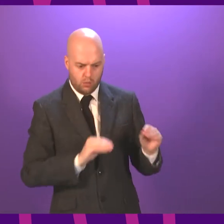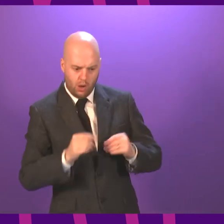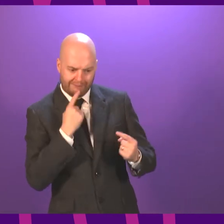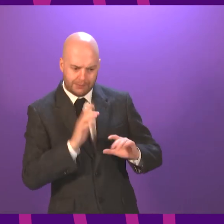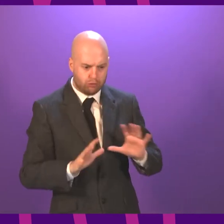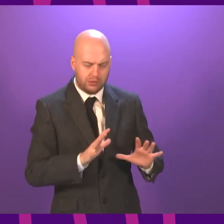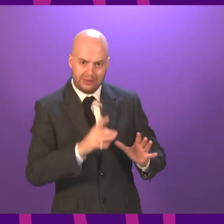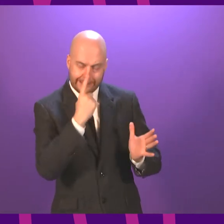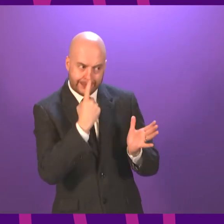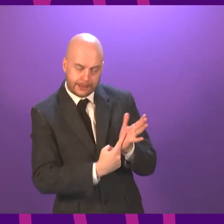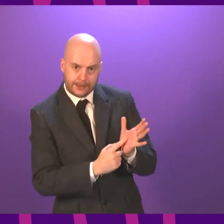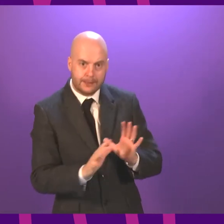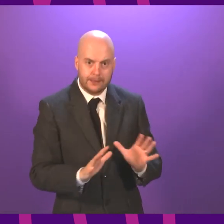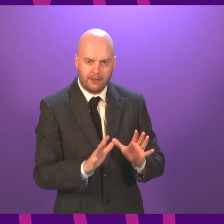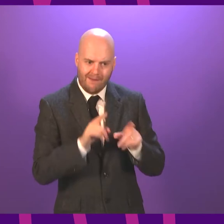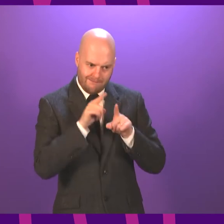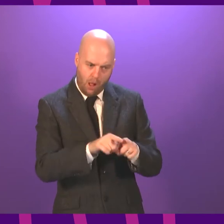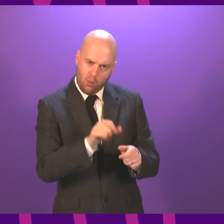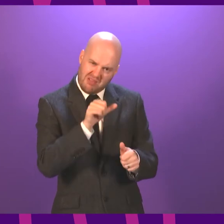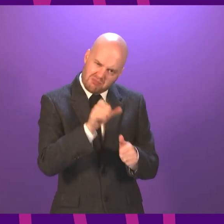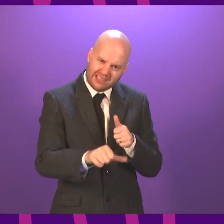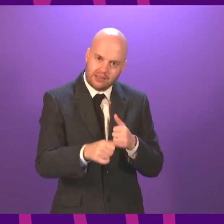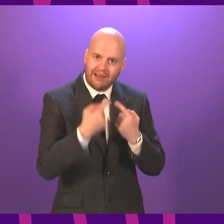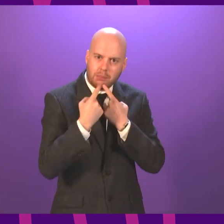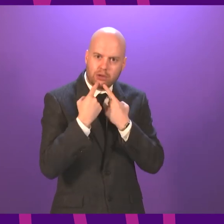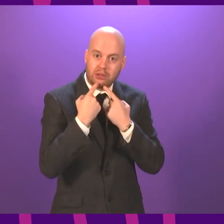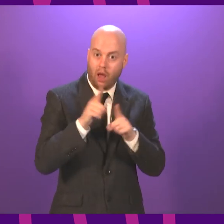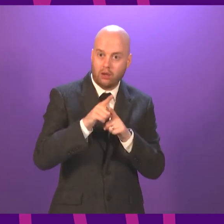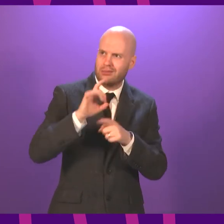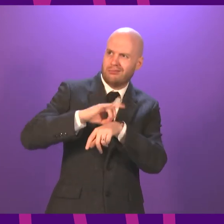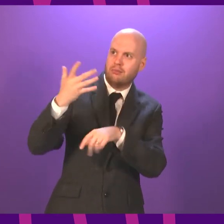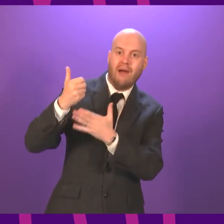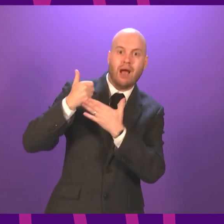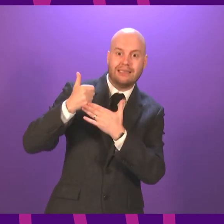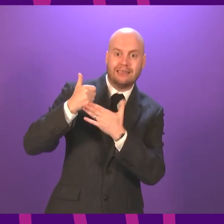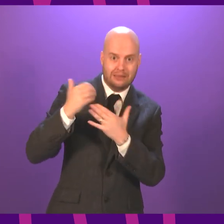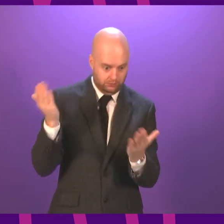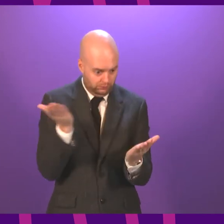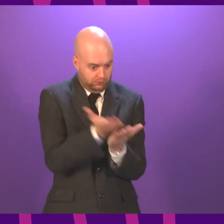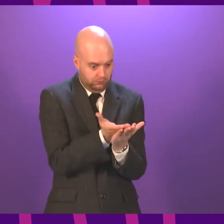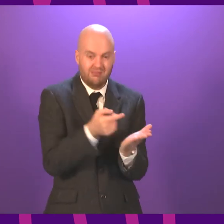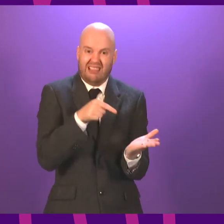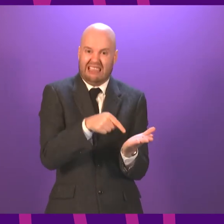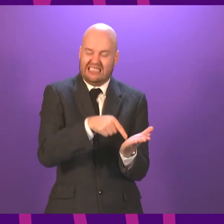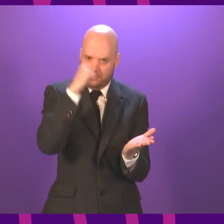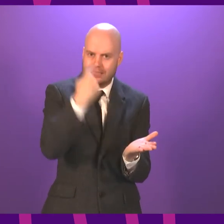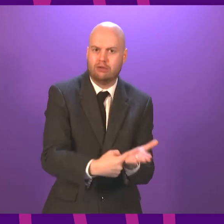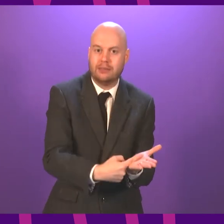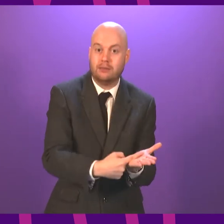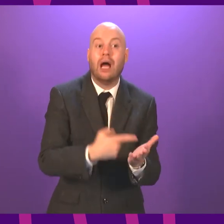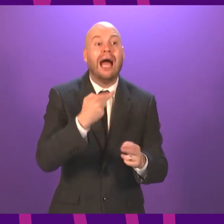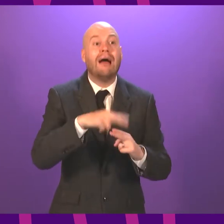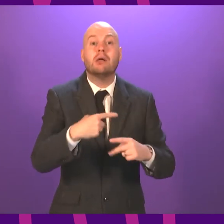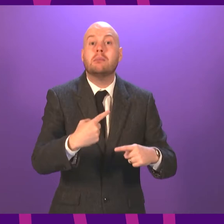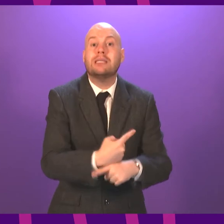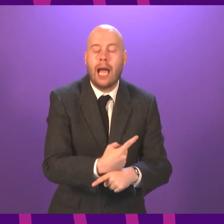and you have to act on the basis of the best information and advice you have. And that is what we have done. We will learn lessons. We will be judged.